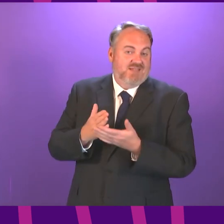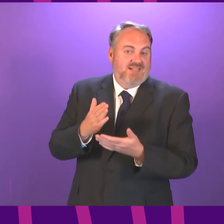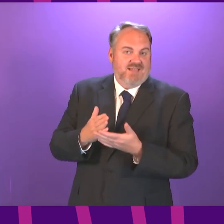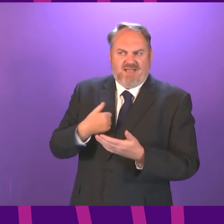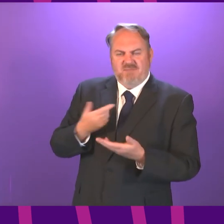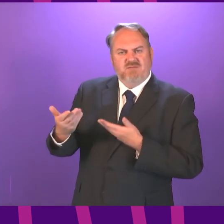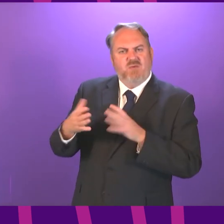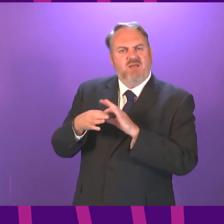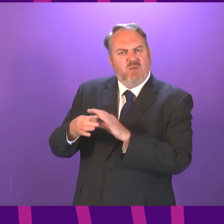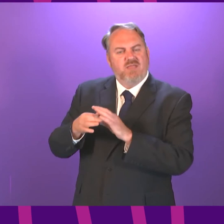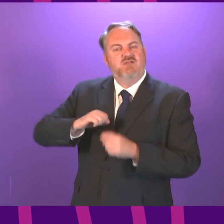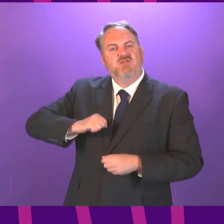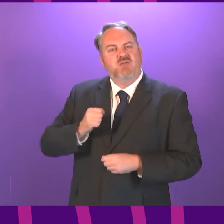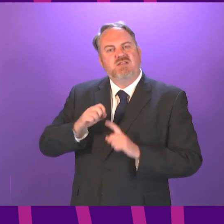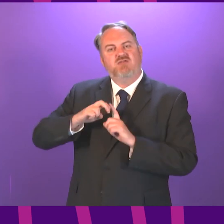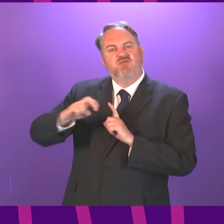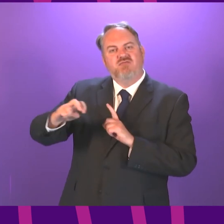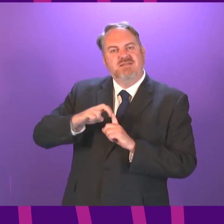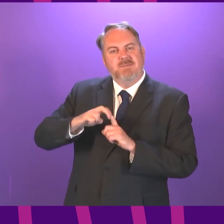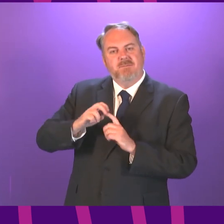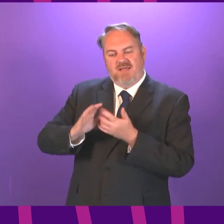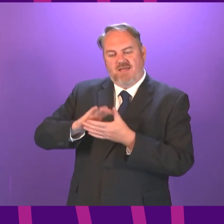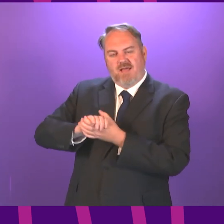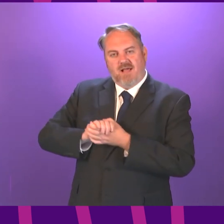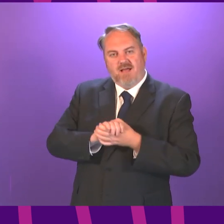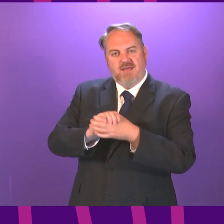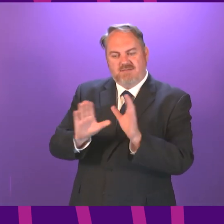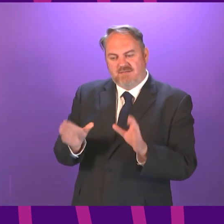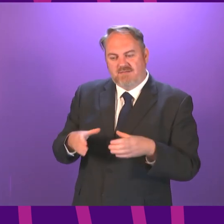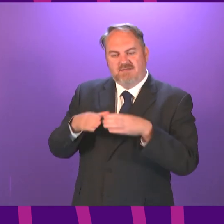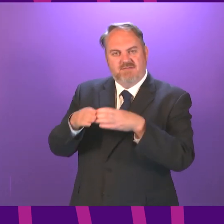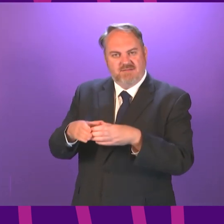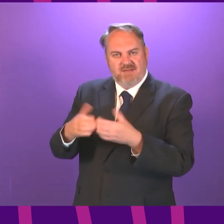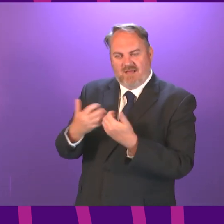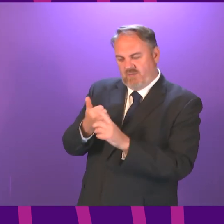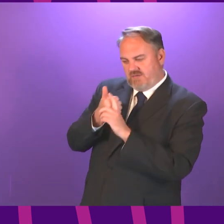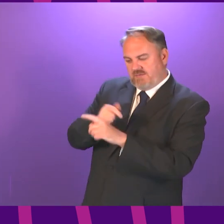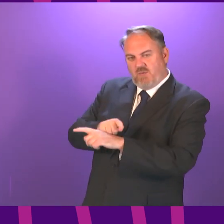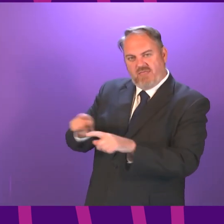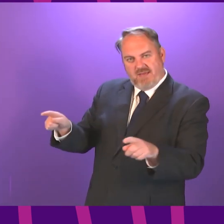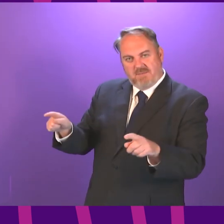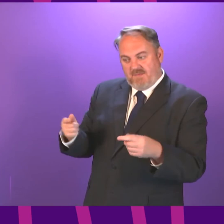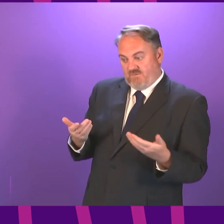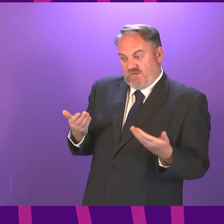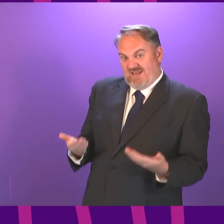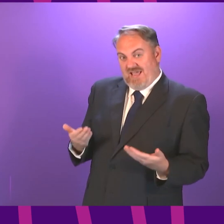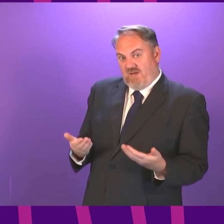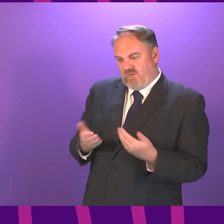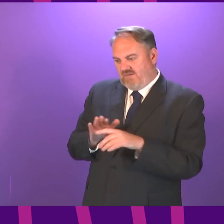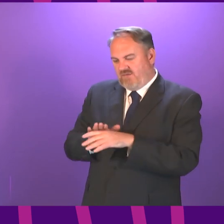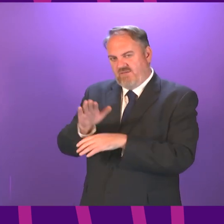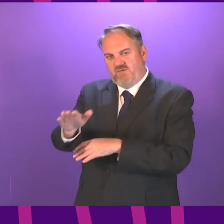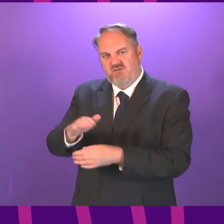tourism alliance about how we better support the tourism industry in the immediate term but also as it recovers in the medium to long term